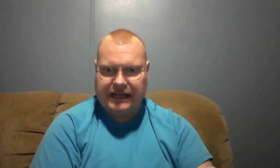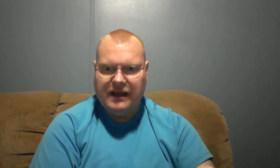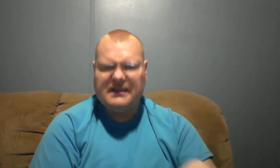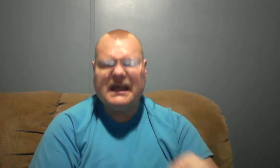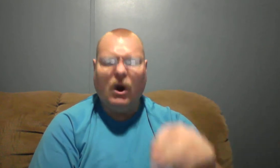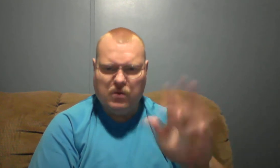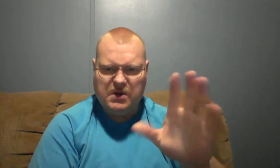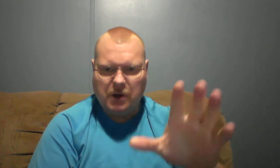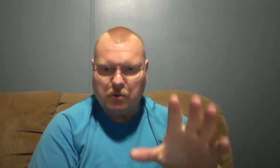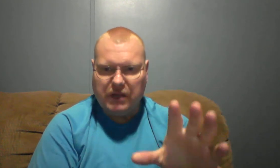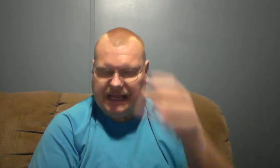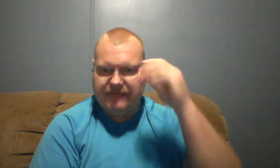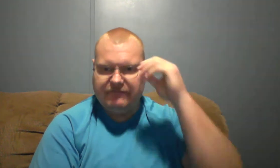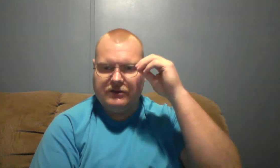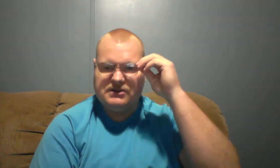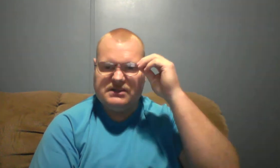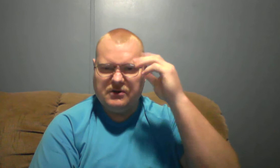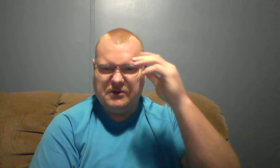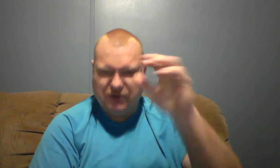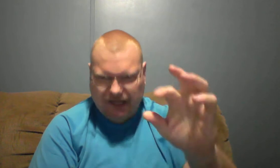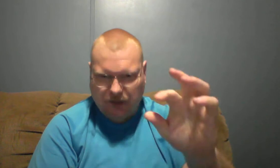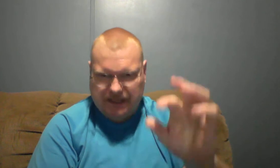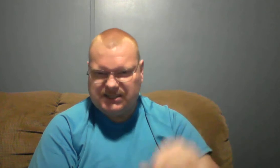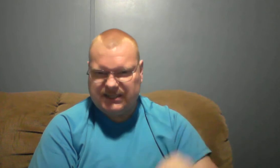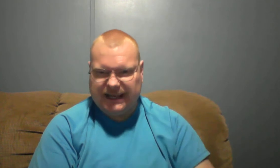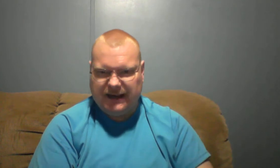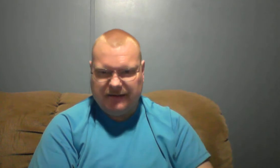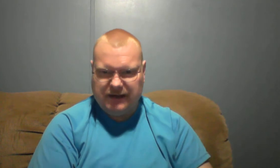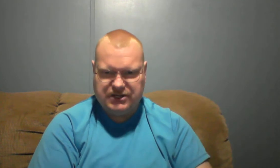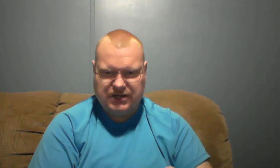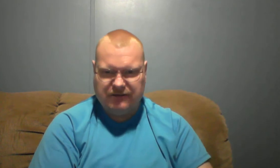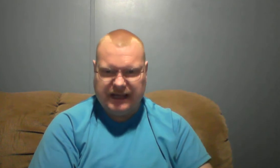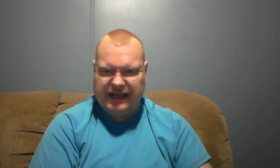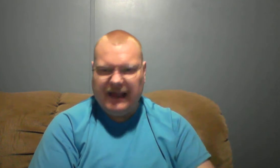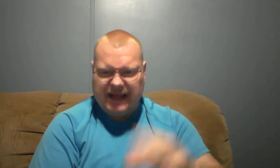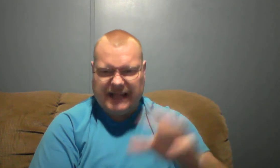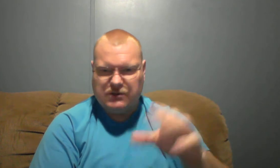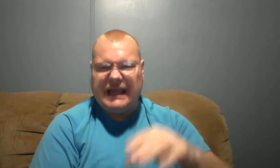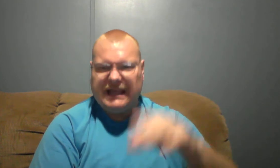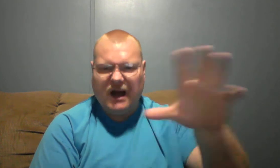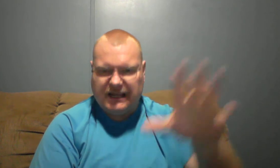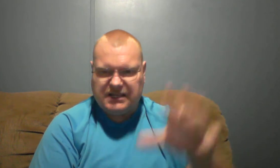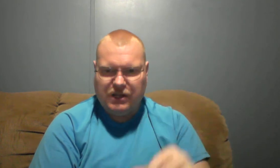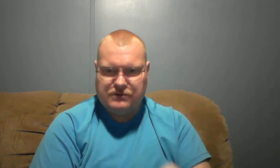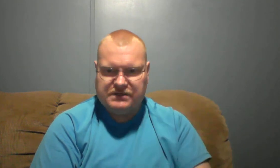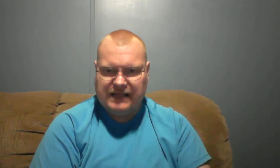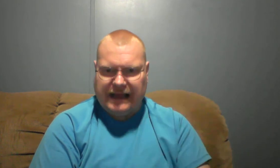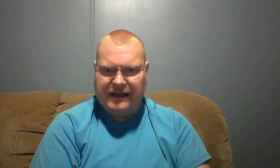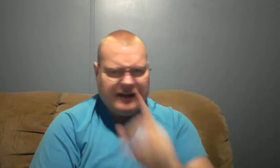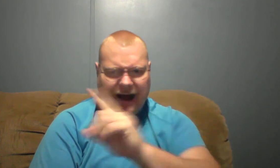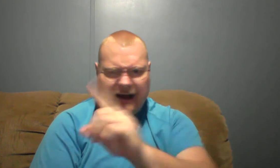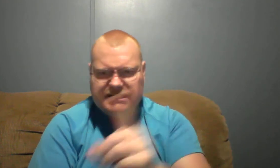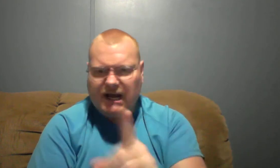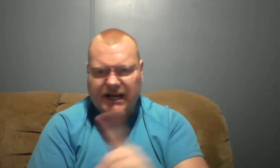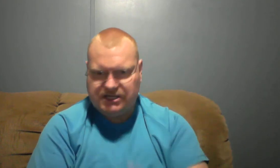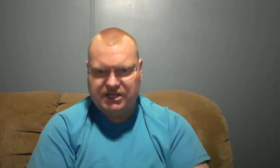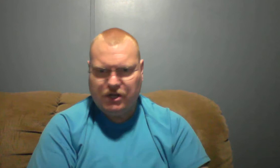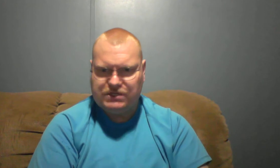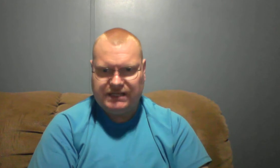that you're okay. If you just do a little bit of sin each and every day, that's okay. God excuses that. God does not excuse sin.